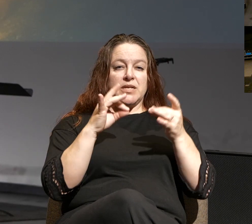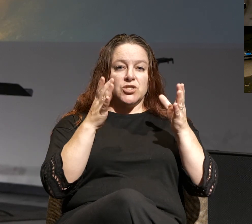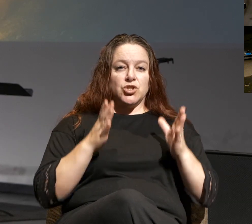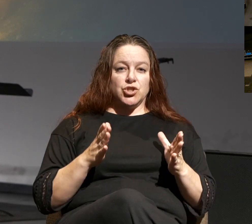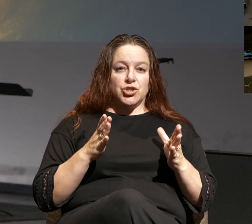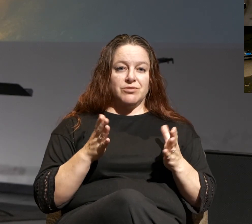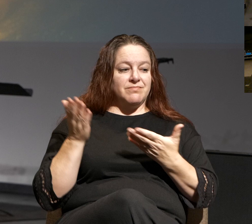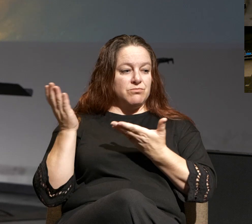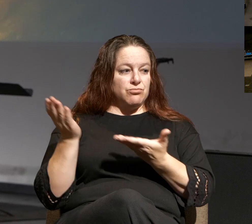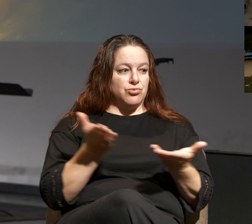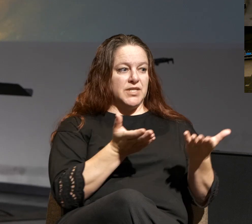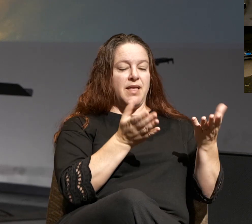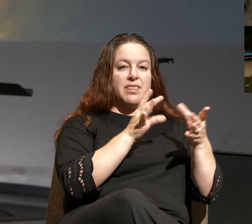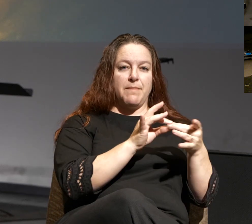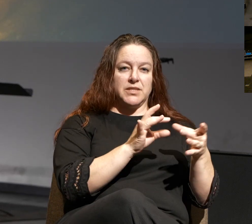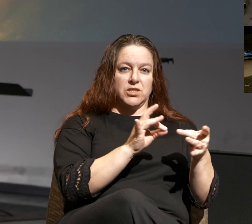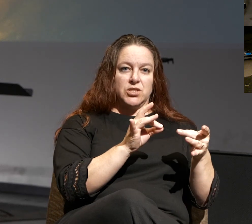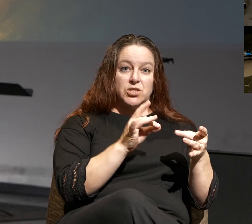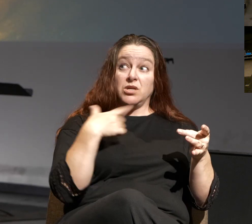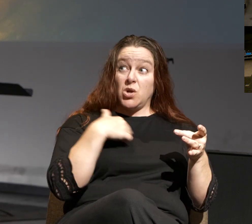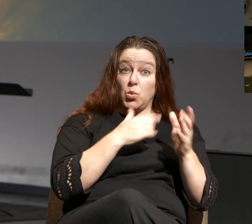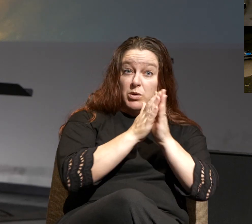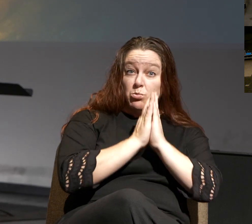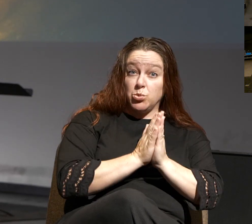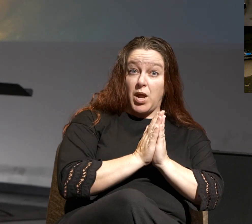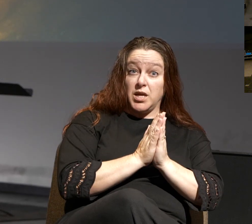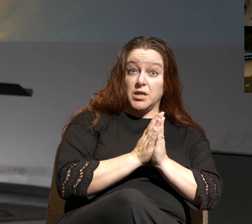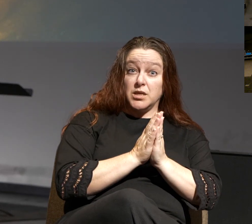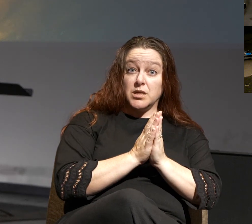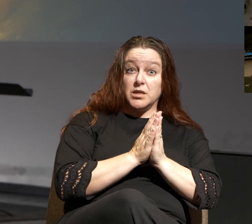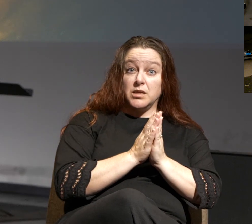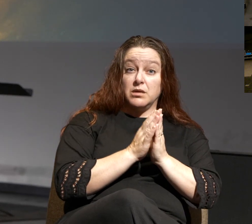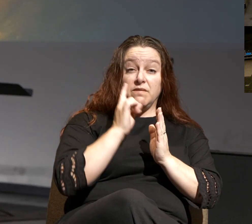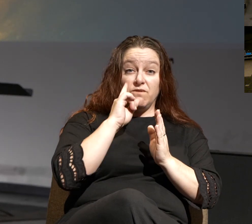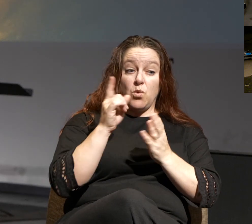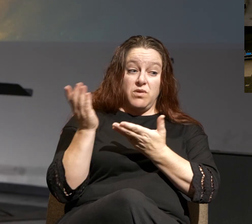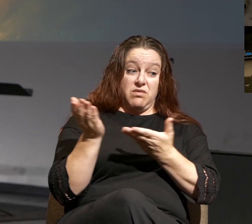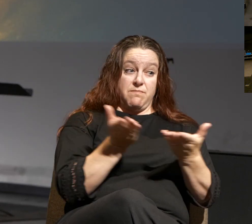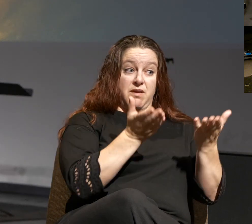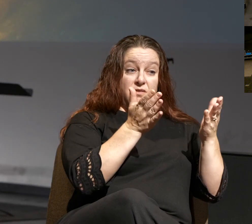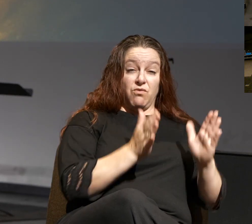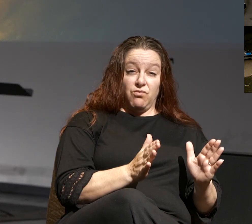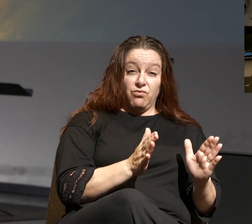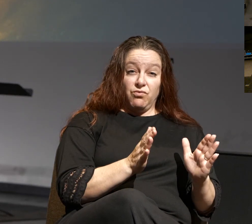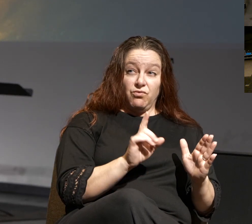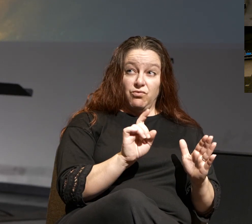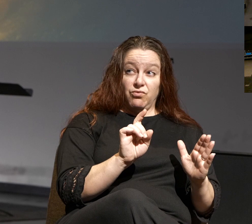Are we praying that that message would be carried and for those who carry it?